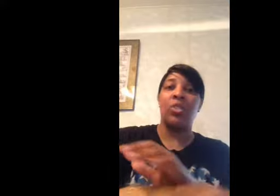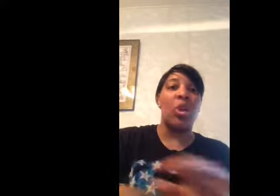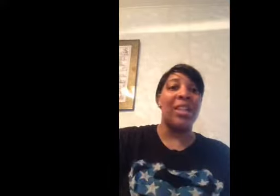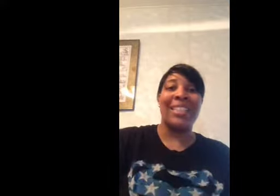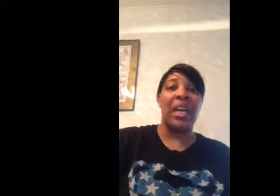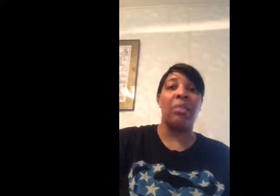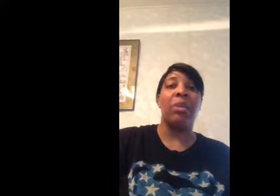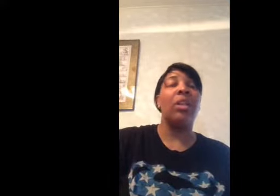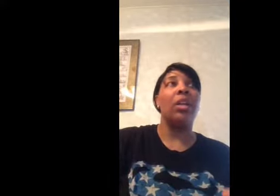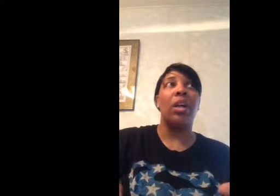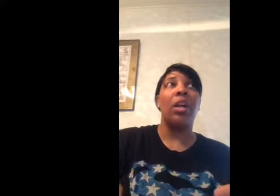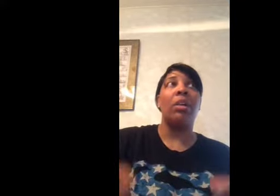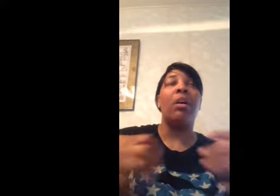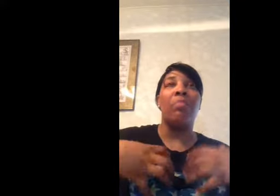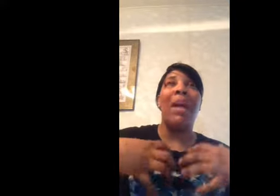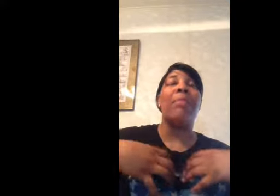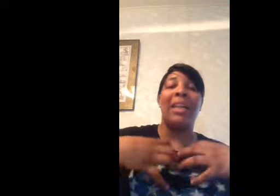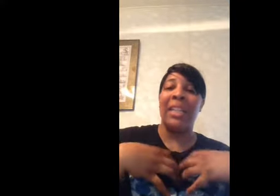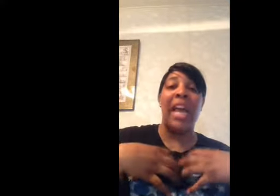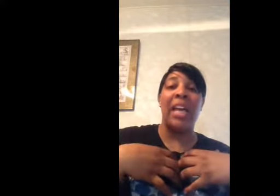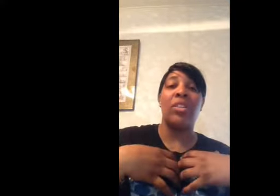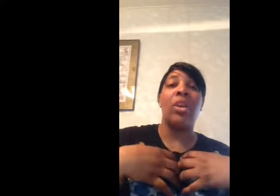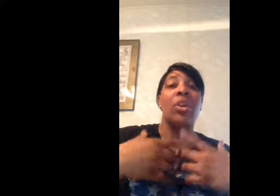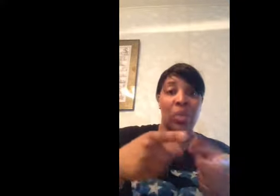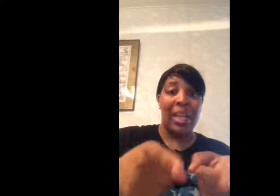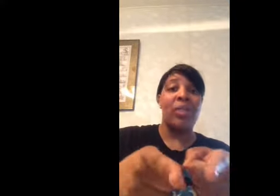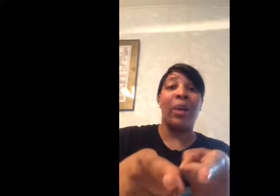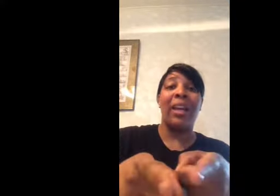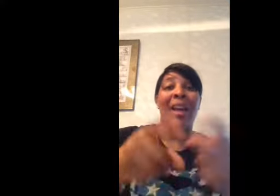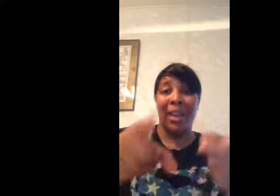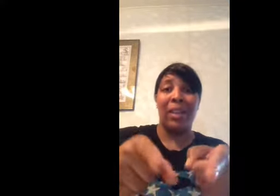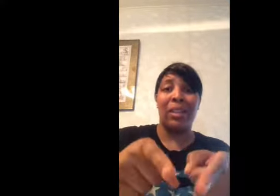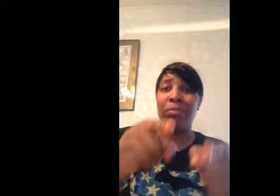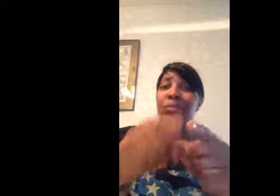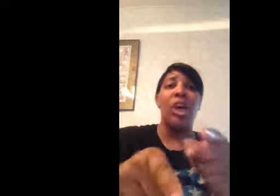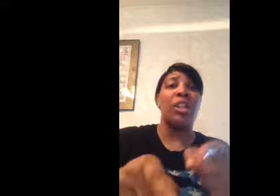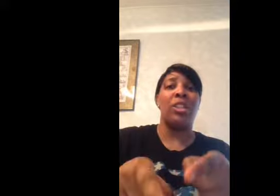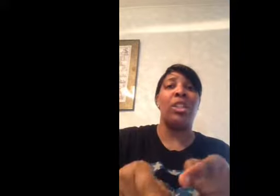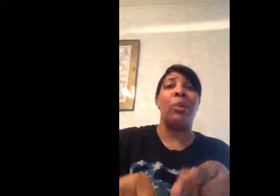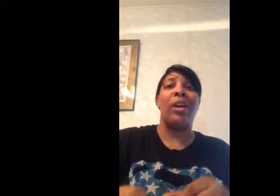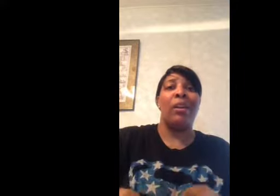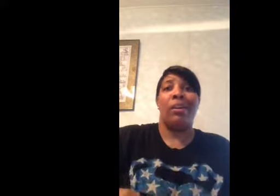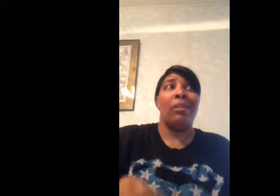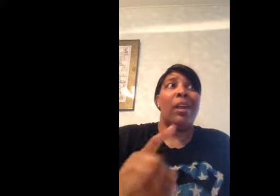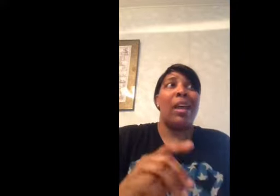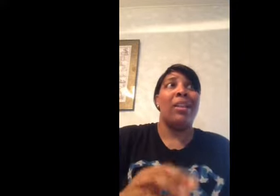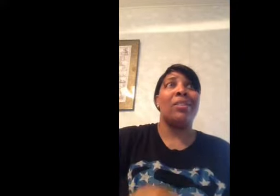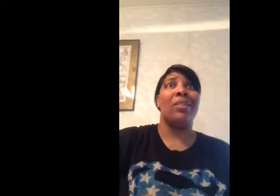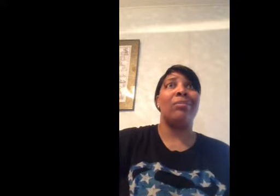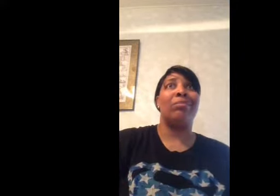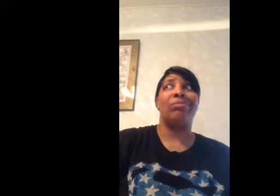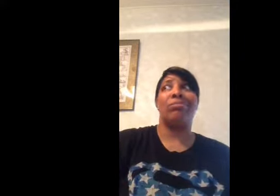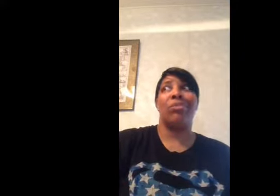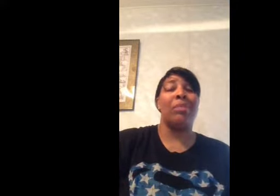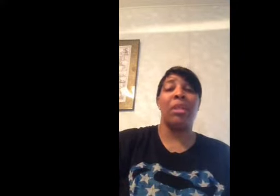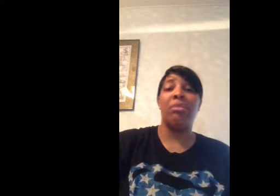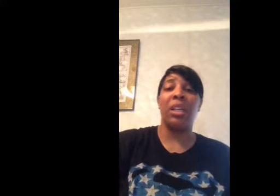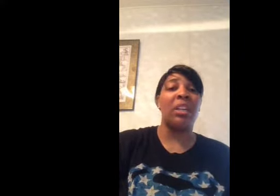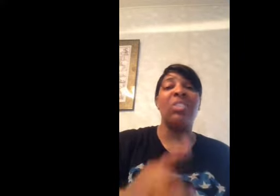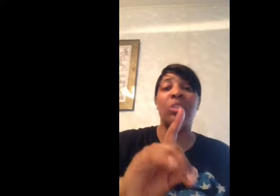strongest time my body has so that's why I vlog to you and sometimes I can only